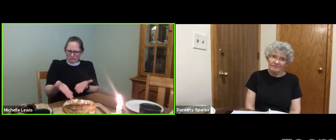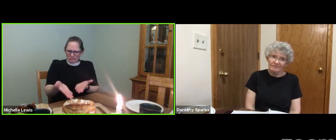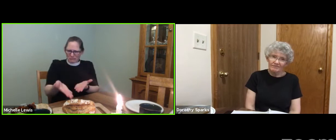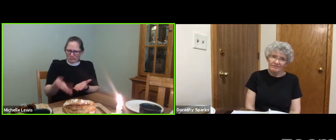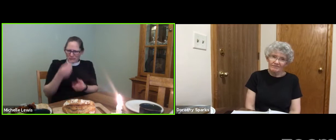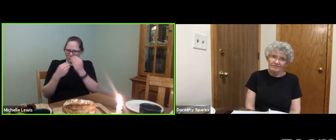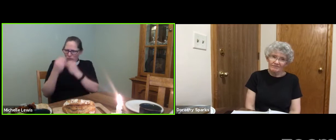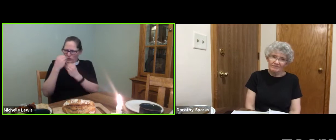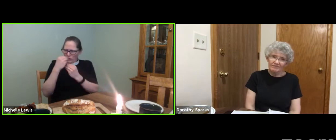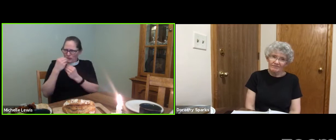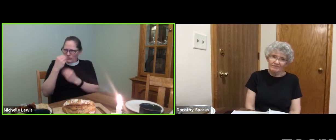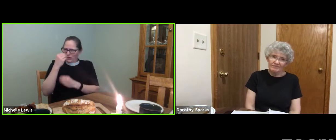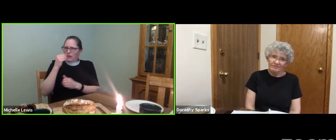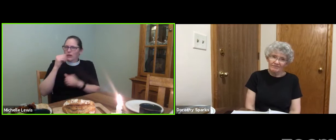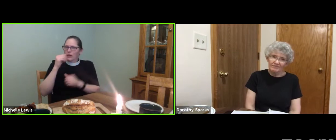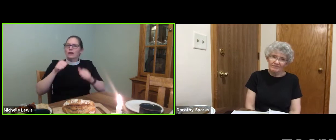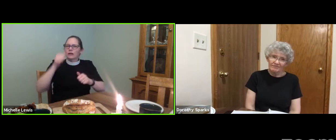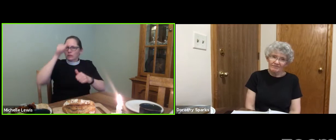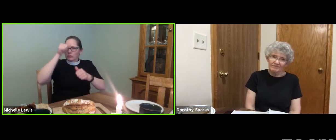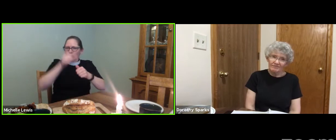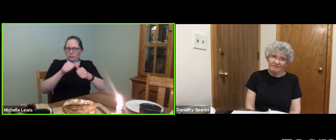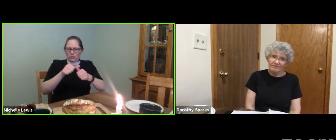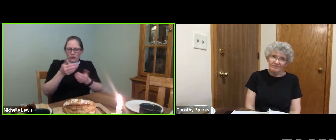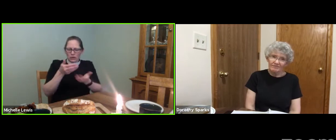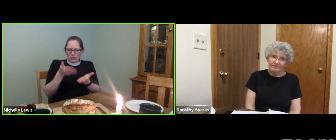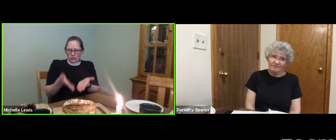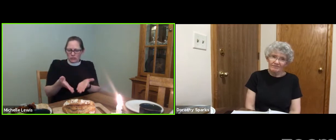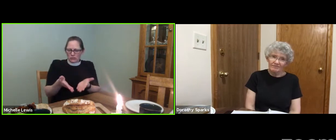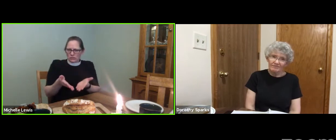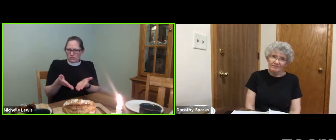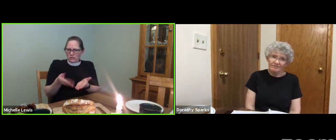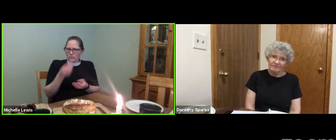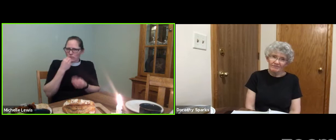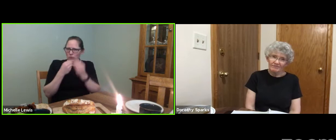every time we eat food, we remember.